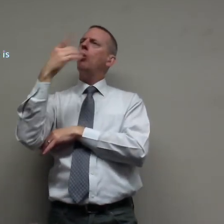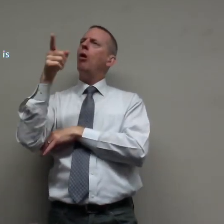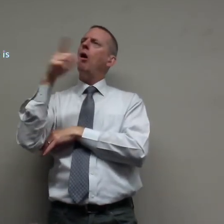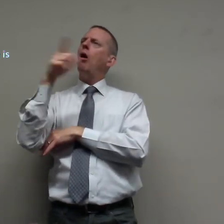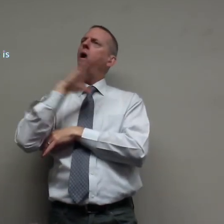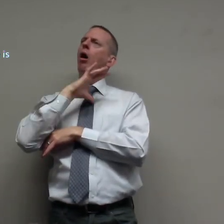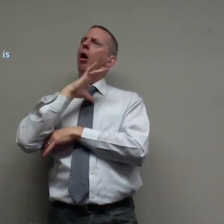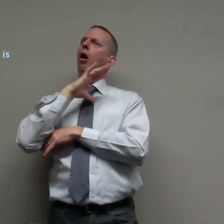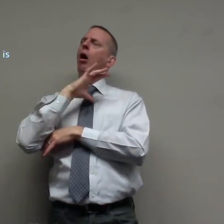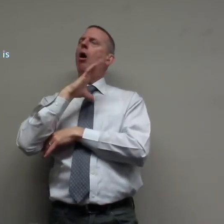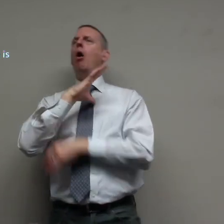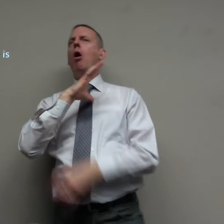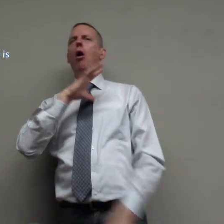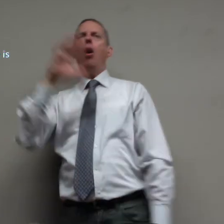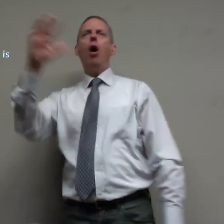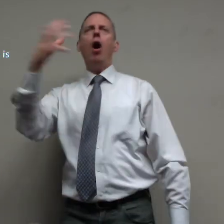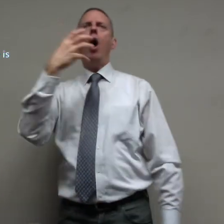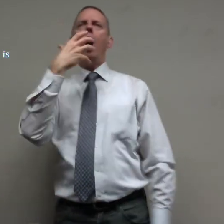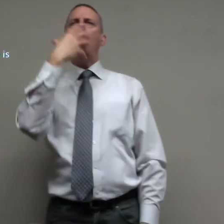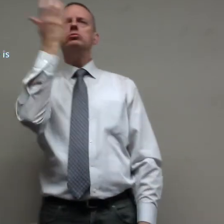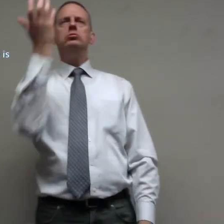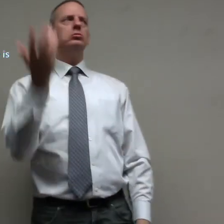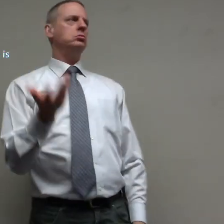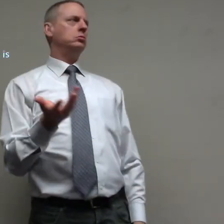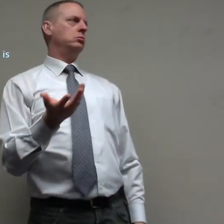oh that tree looks lovely and I'll eat the fruit